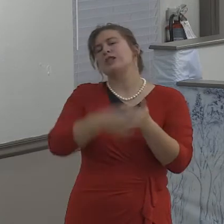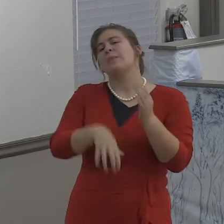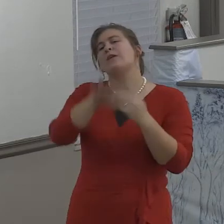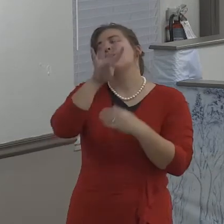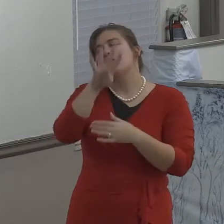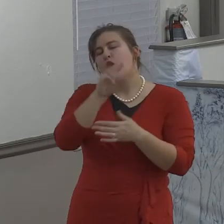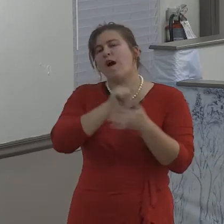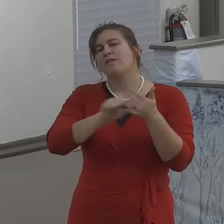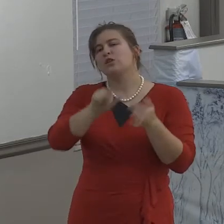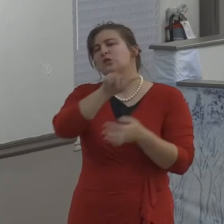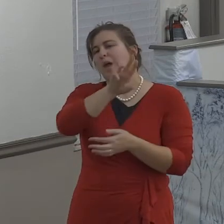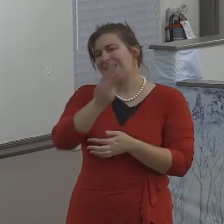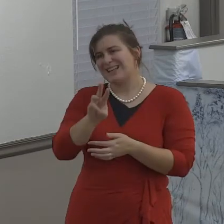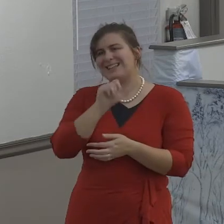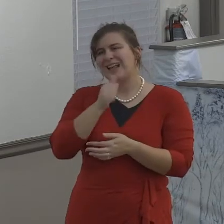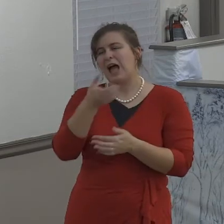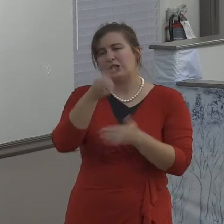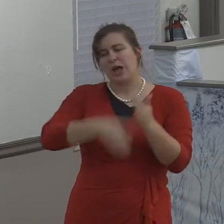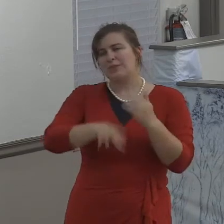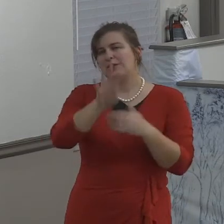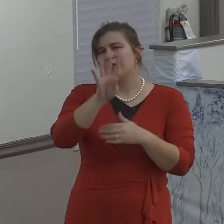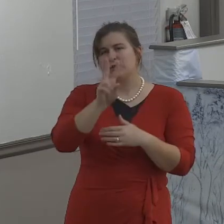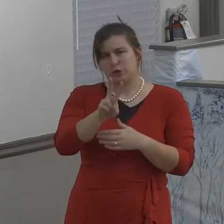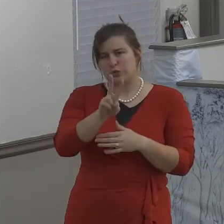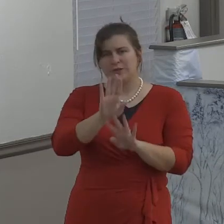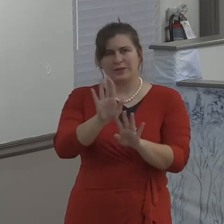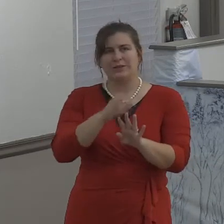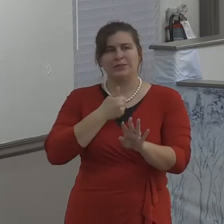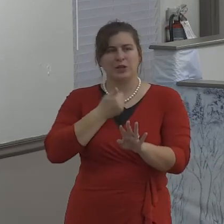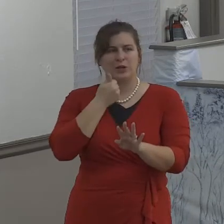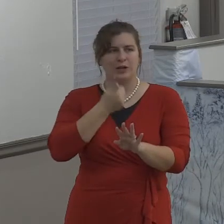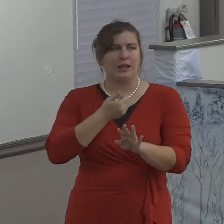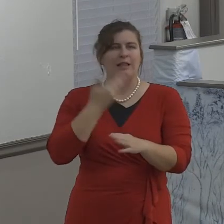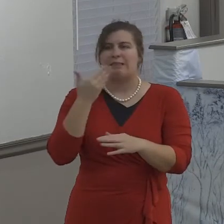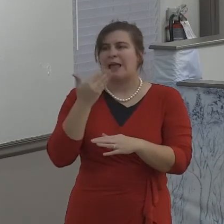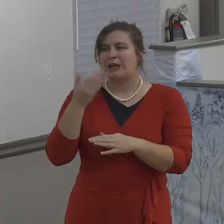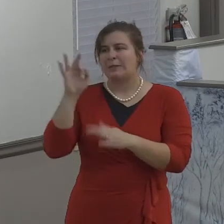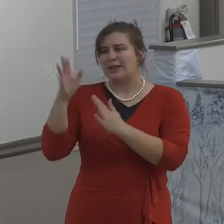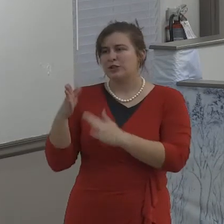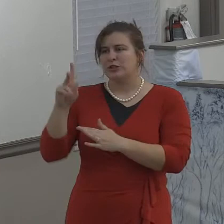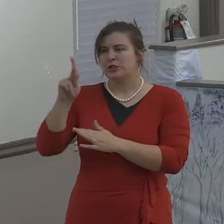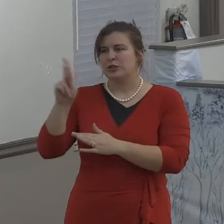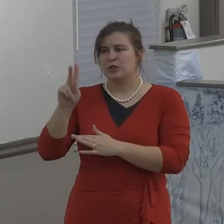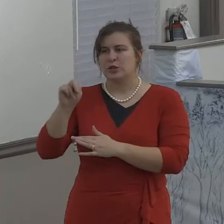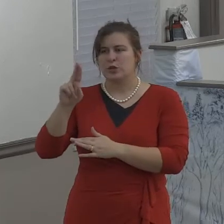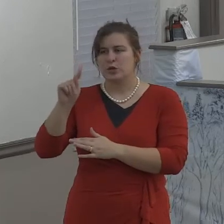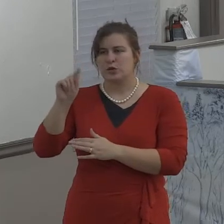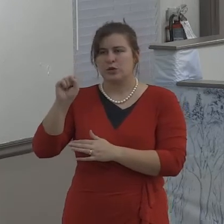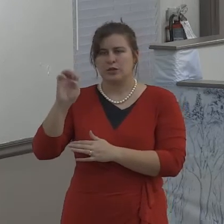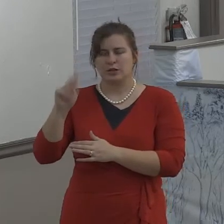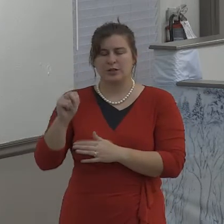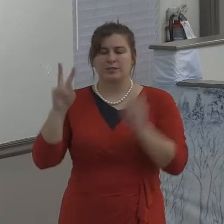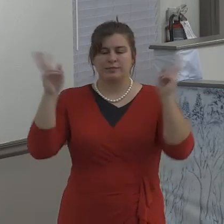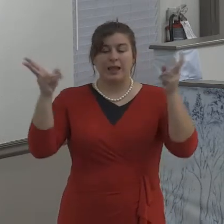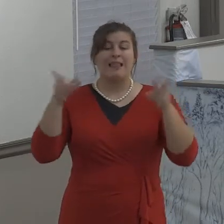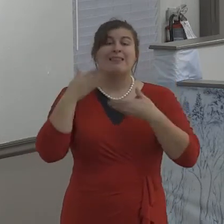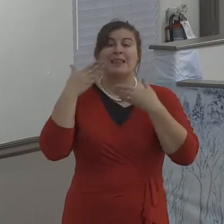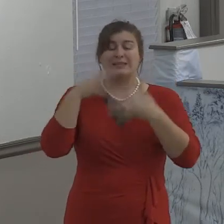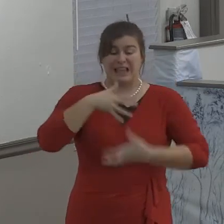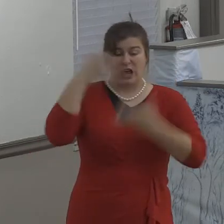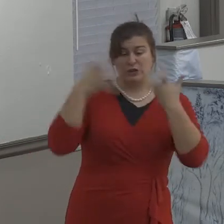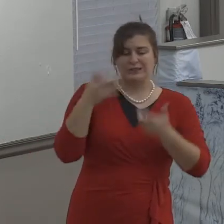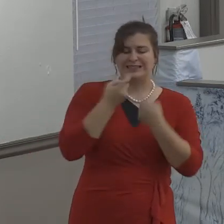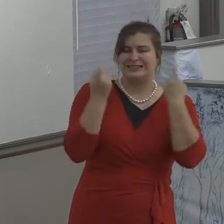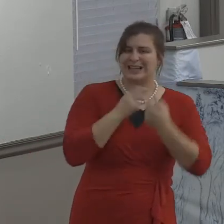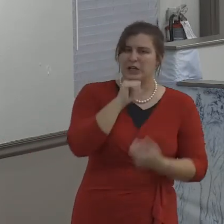And we can surely resolve things, and God says, listen, don't let it linger on, because the next day it's